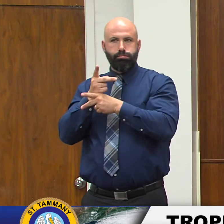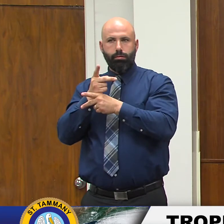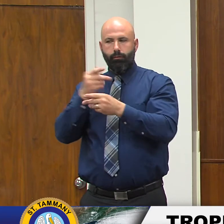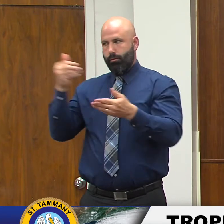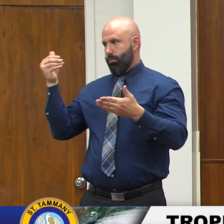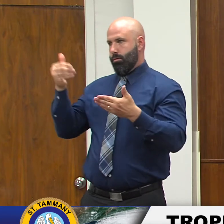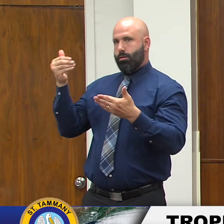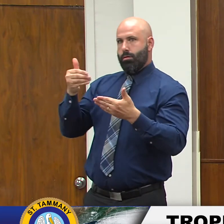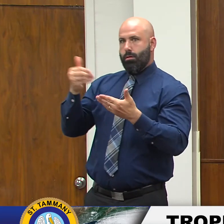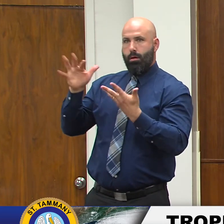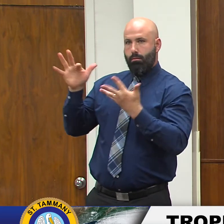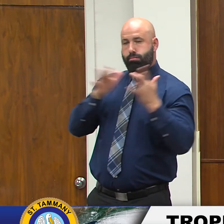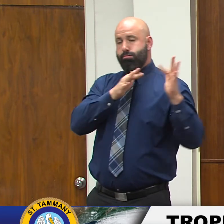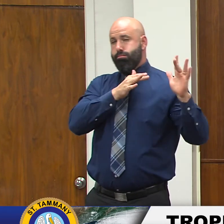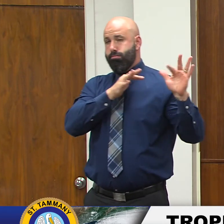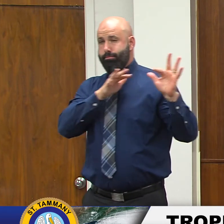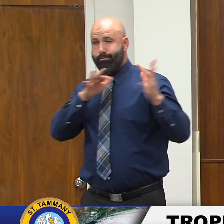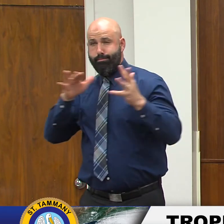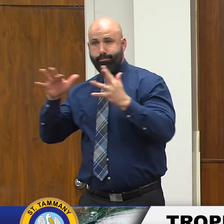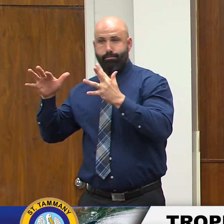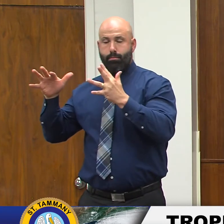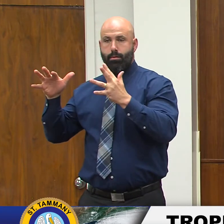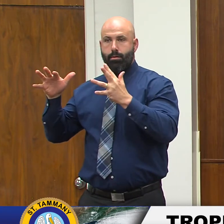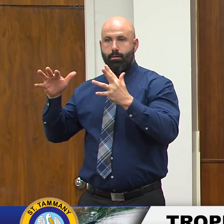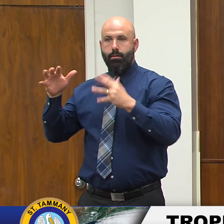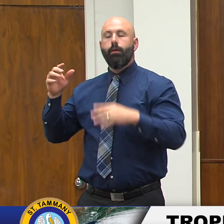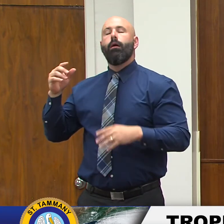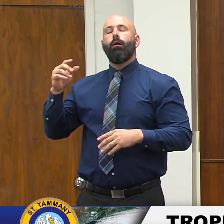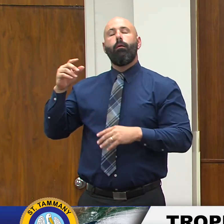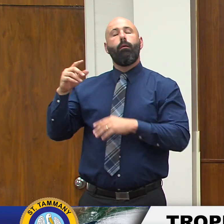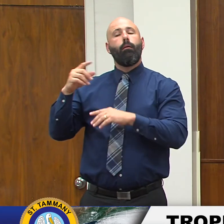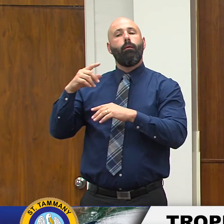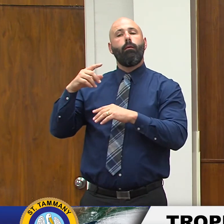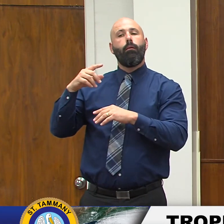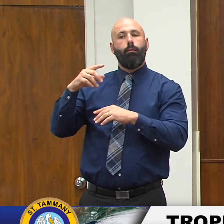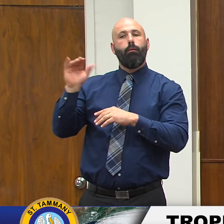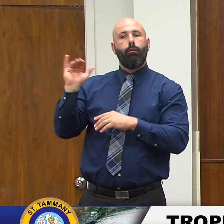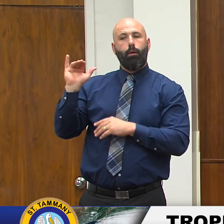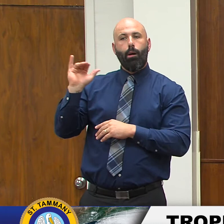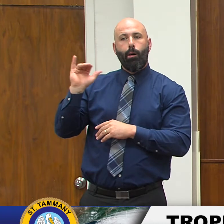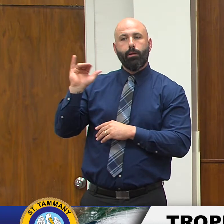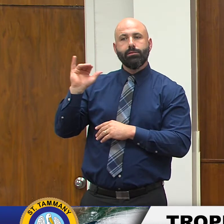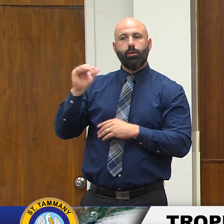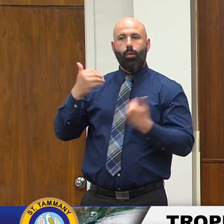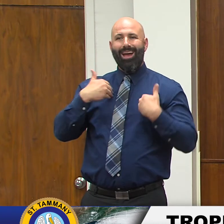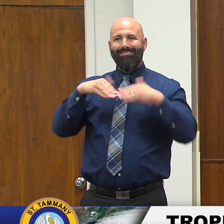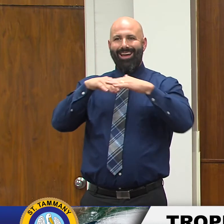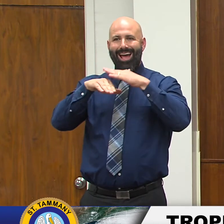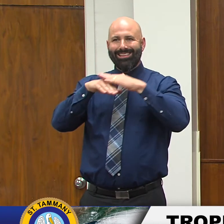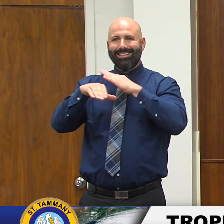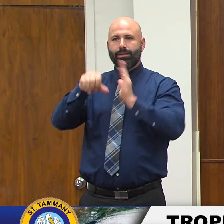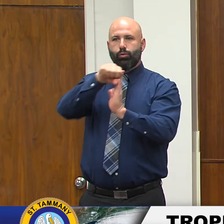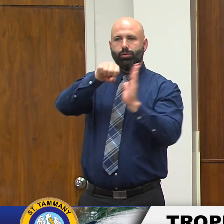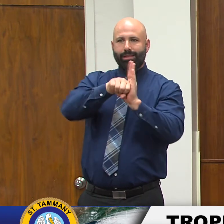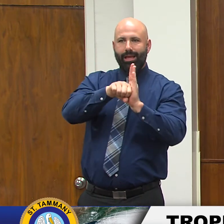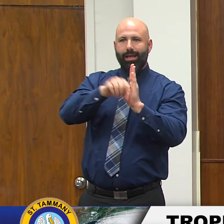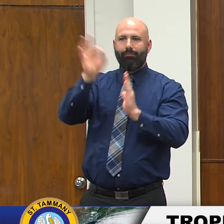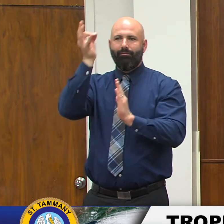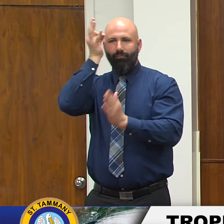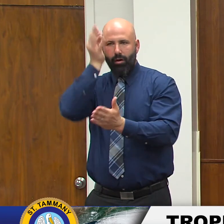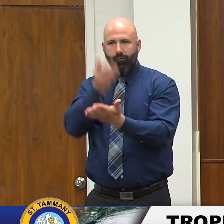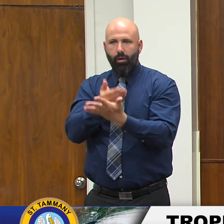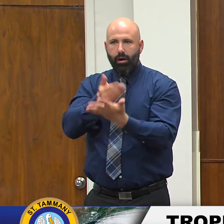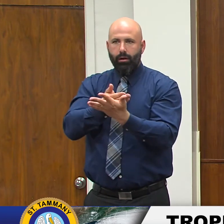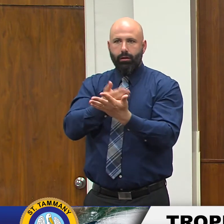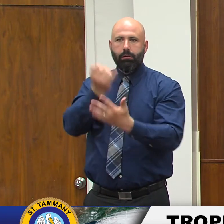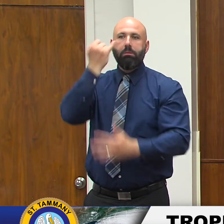storm but it also allows us to be to have access to state and federal funding if needed